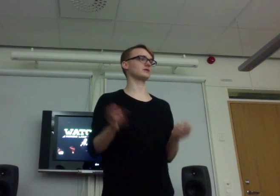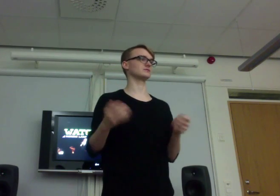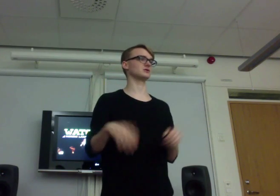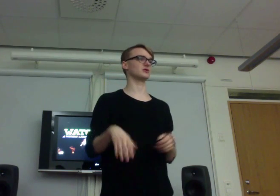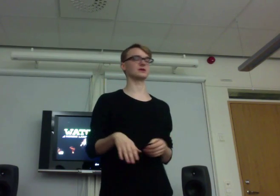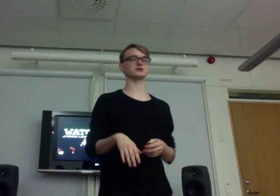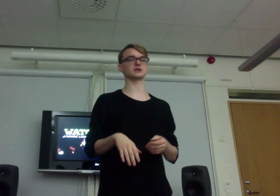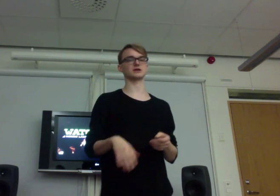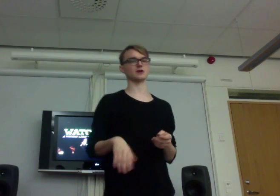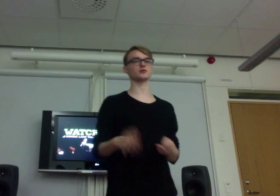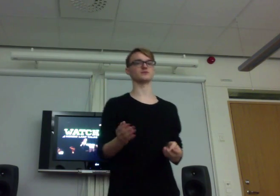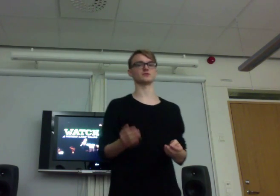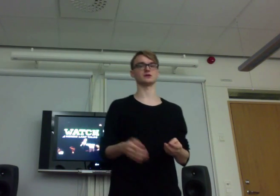and check out a few videos.